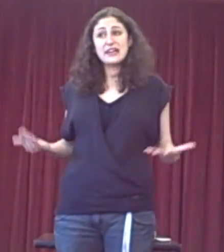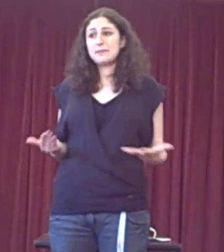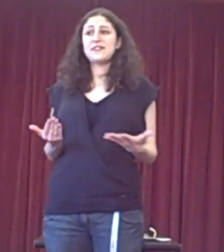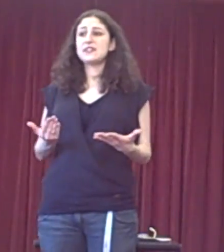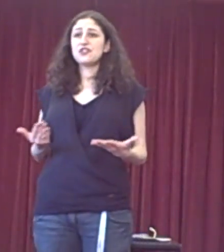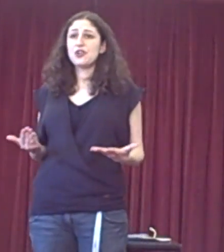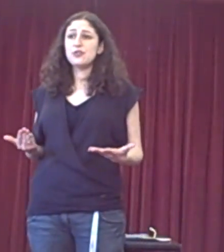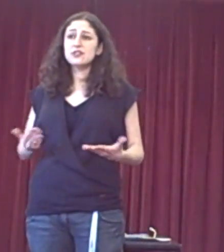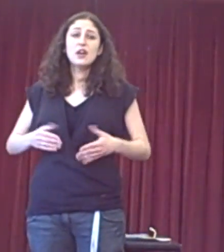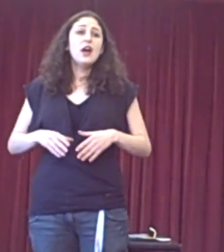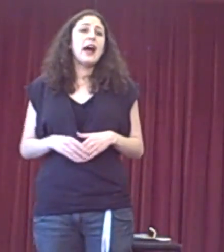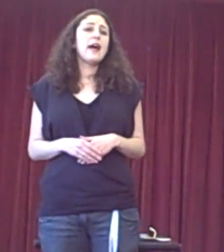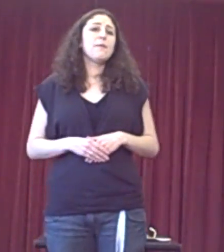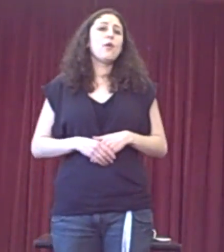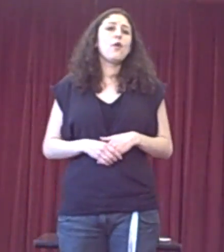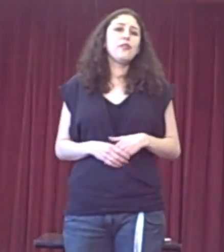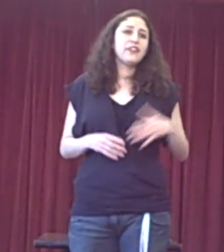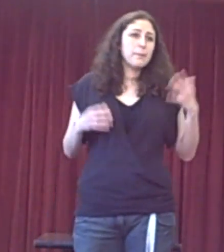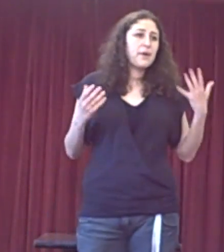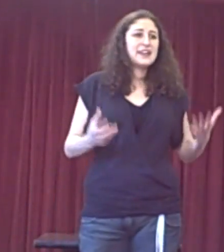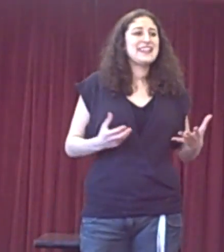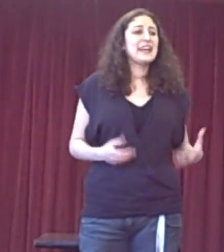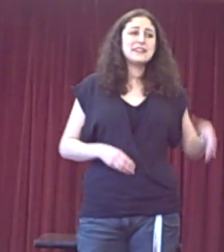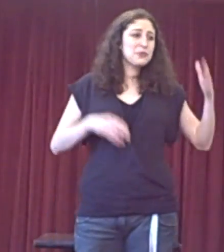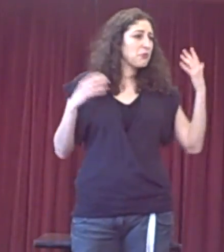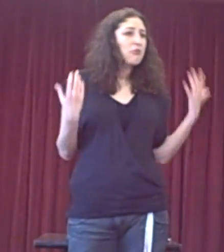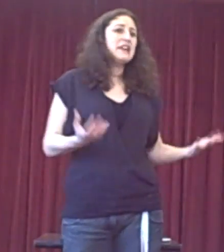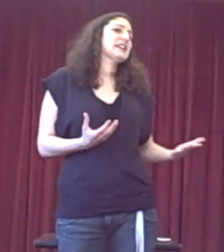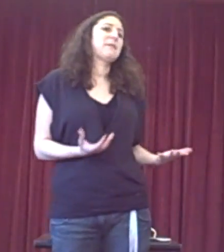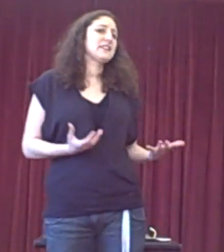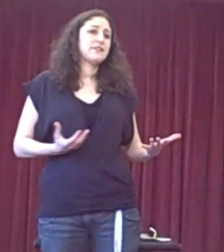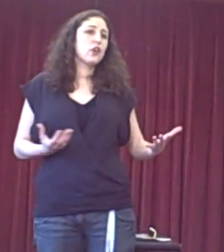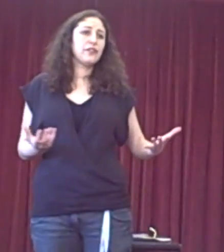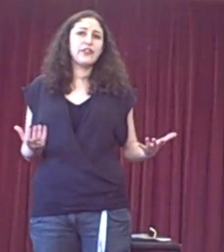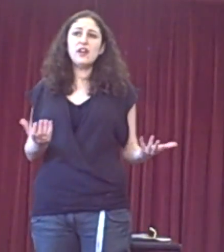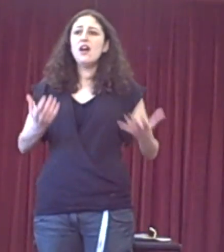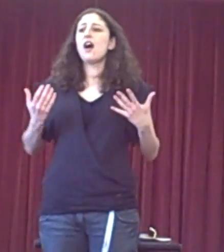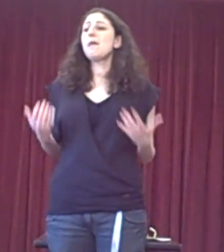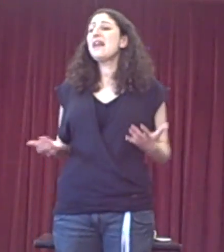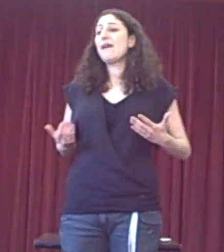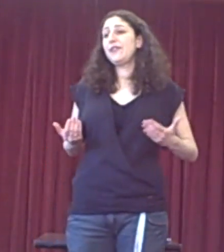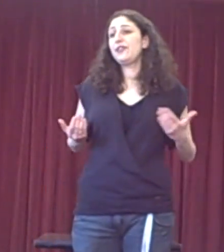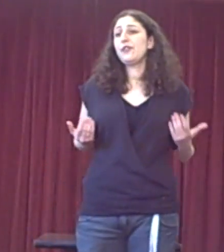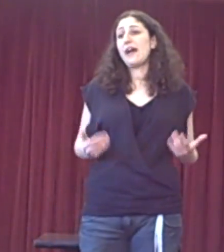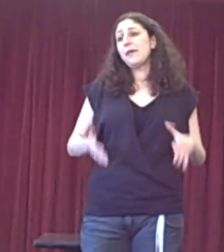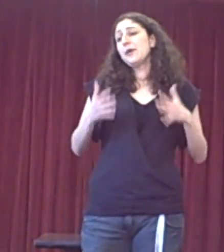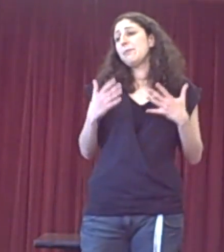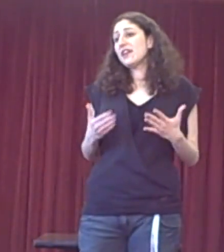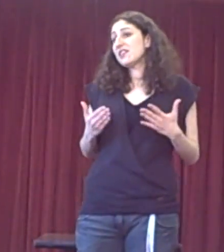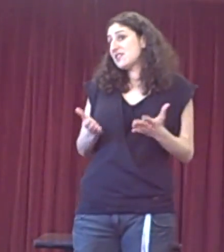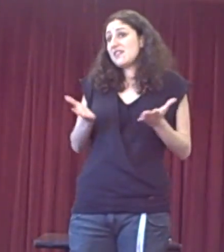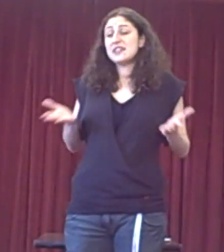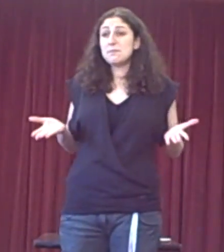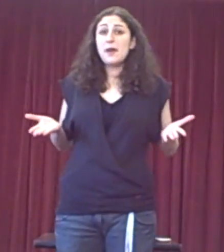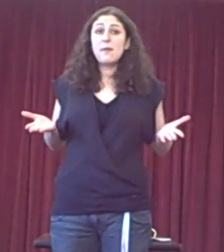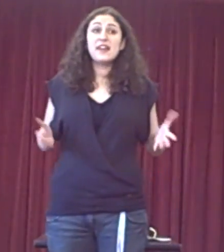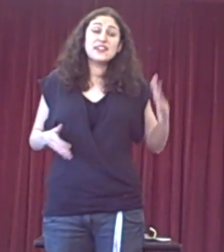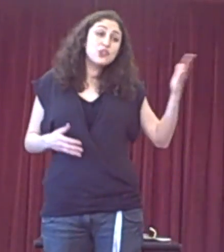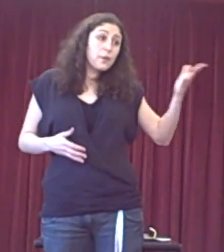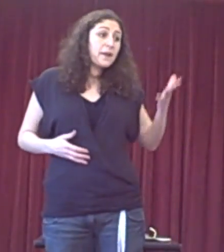expensive shoes, or to buy tickets to a really expensive concert, I'm allowed to do that because it's my money. It's not the